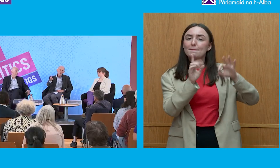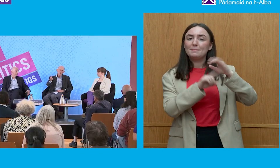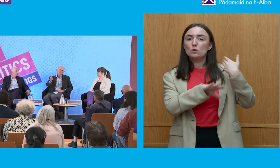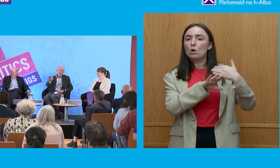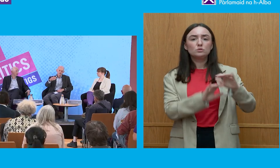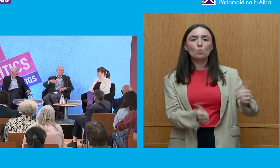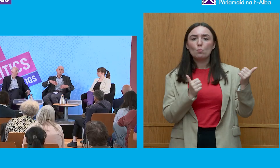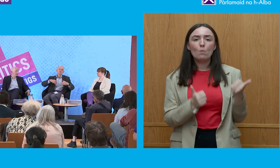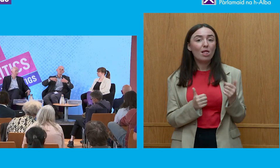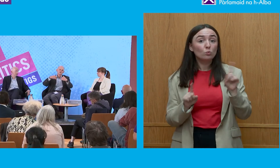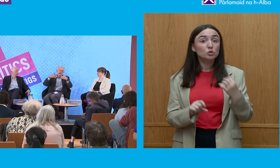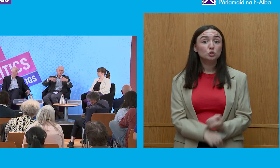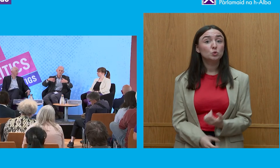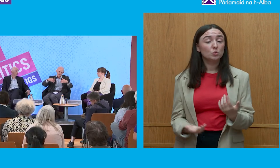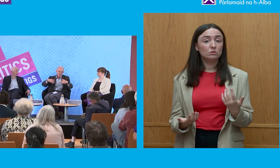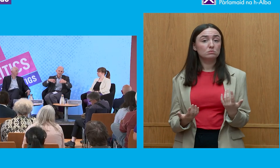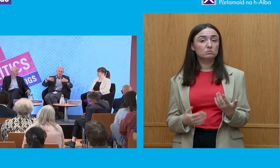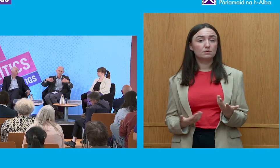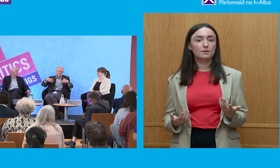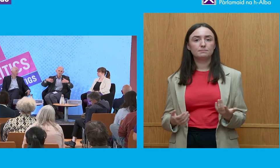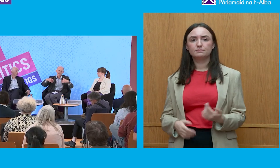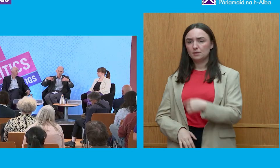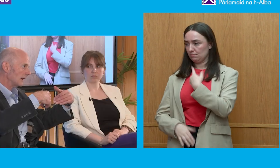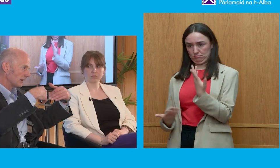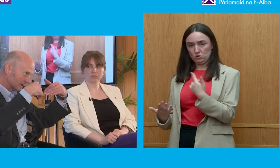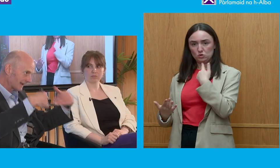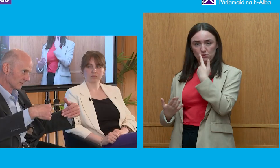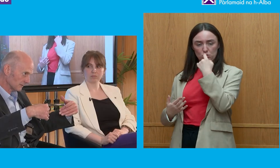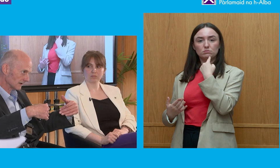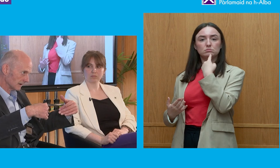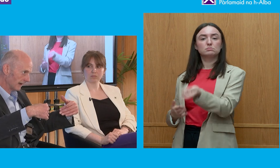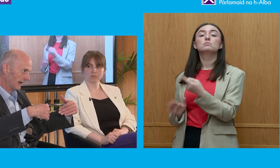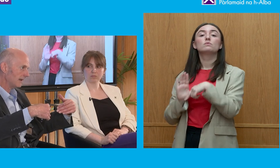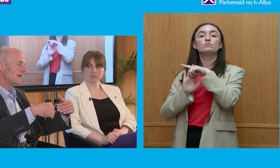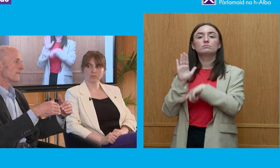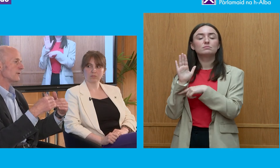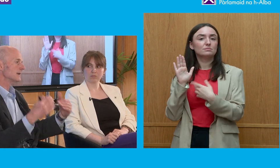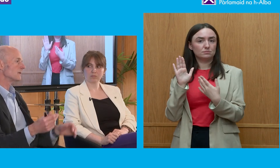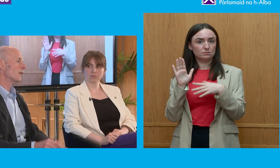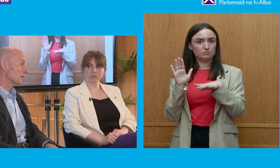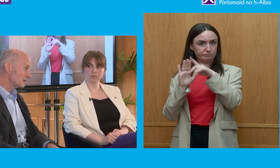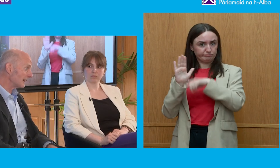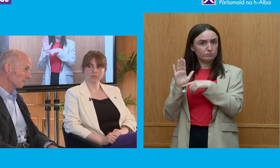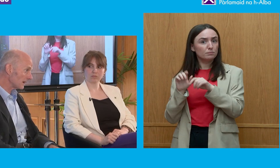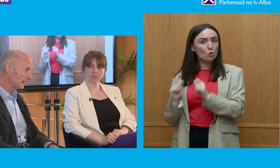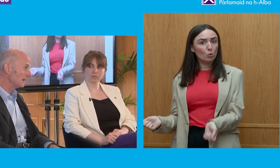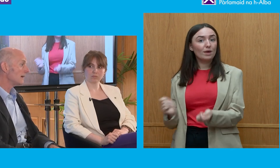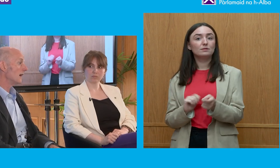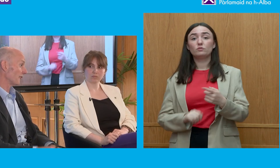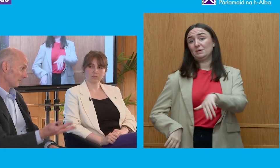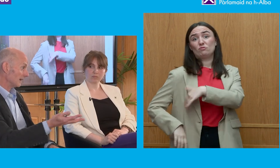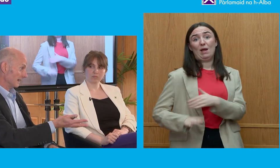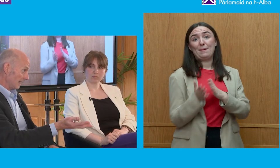you say this is if there's an actual breach of standards then there is accountability there for being a rubbish MP